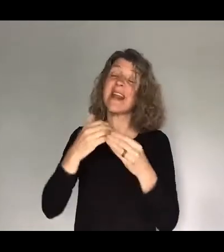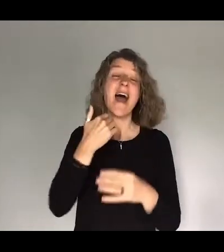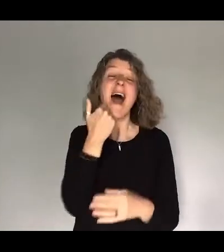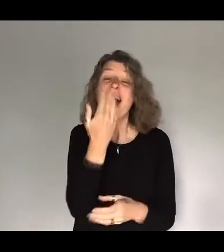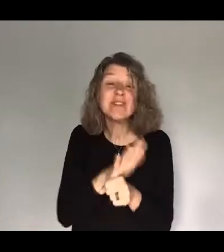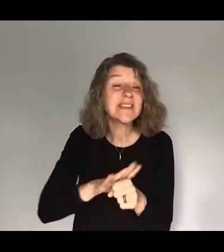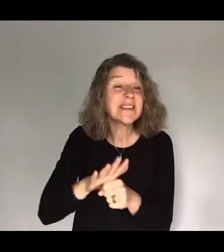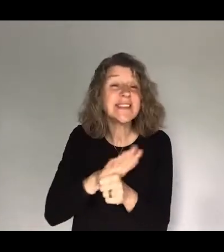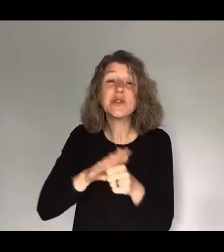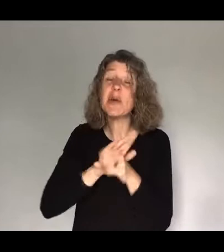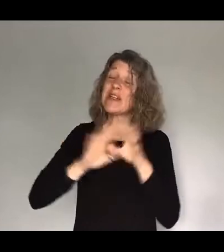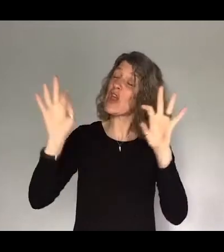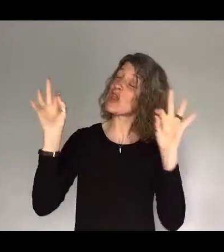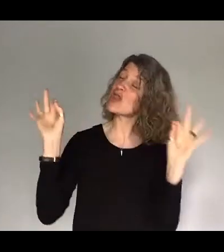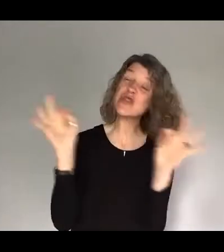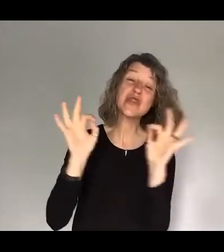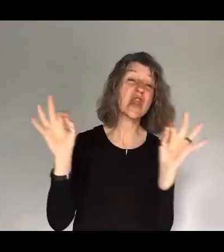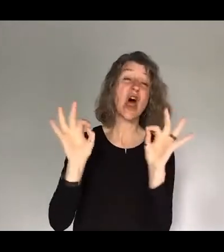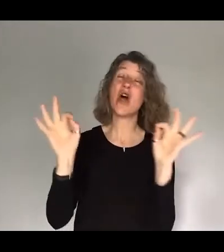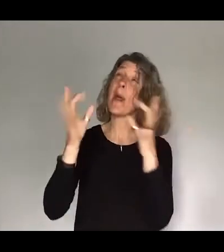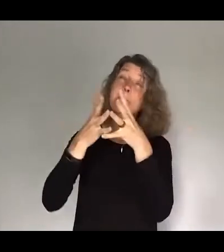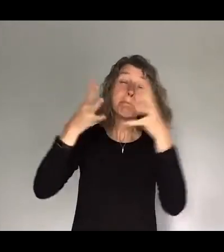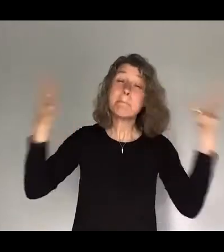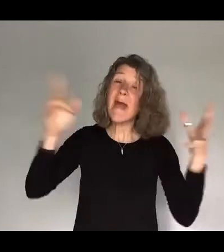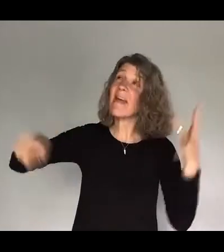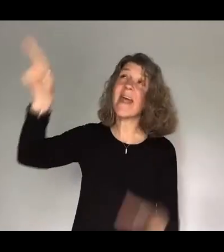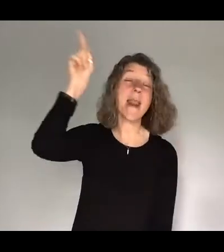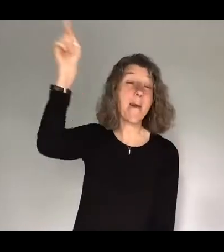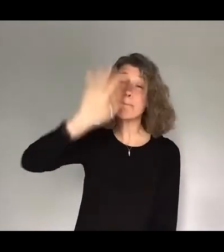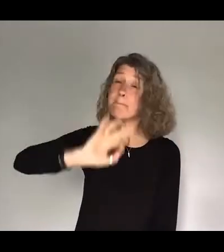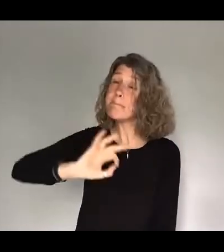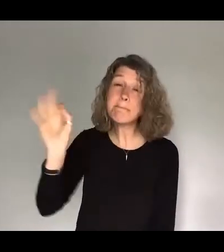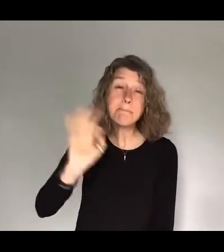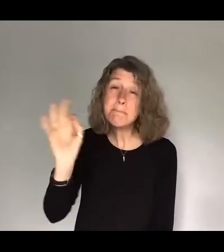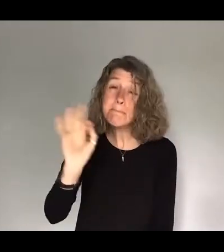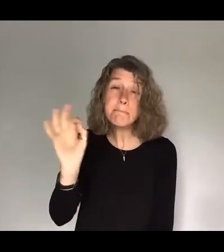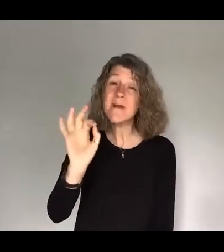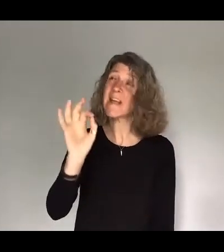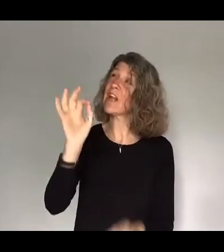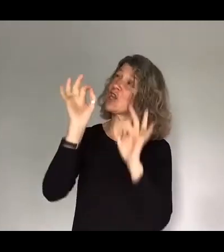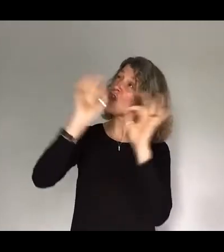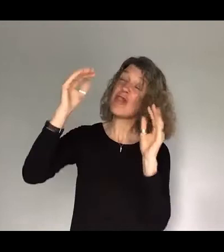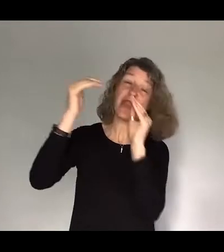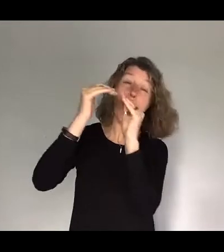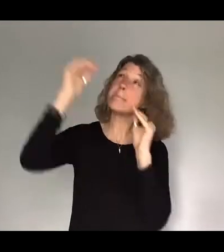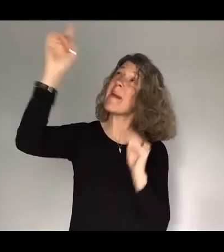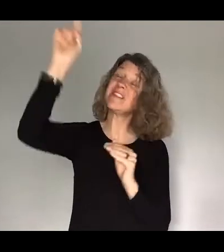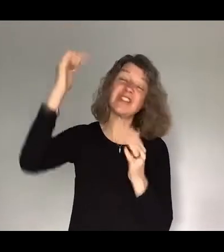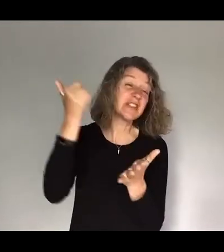Nothing is bigger than our God. Nothing can match His greatness. And